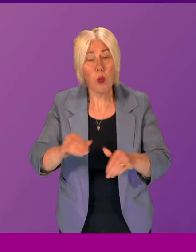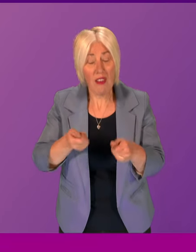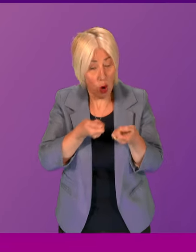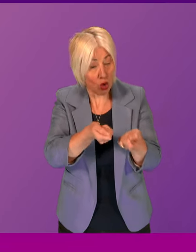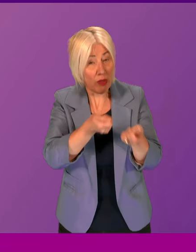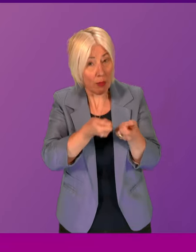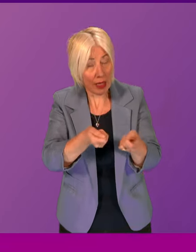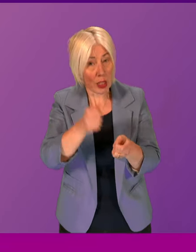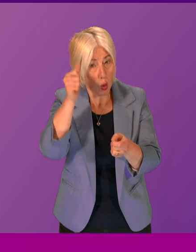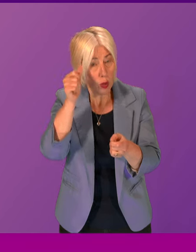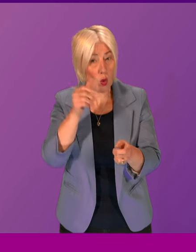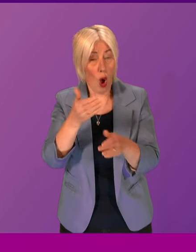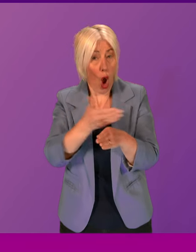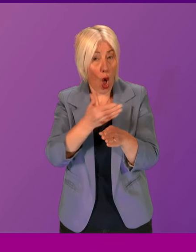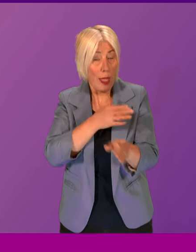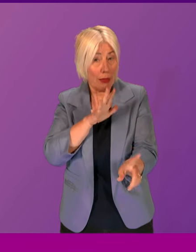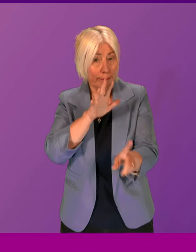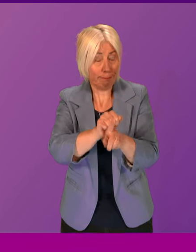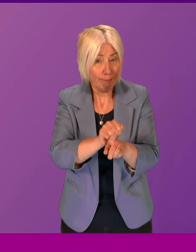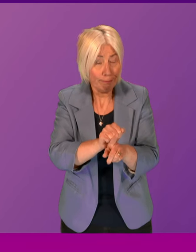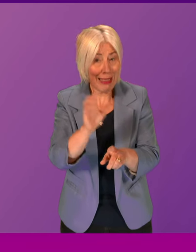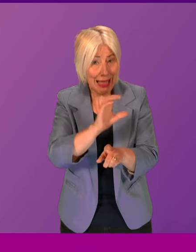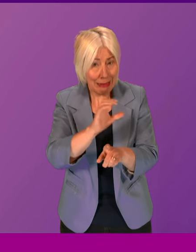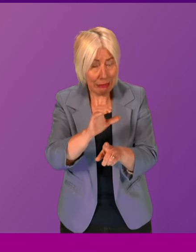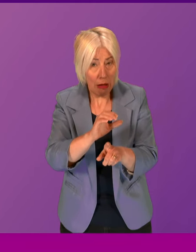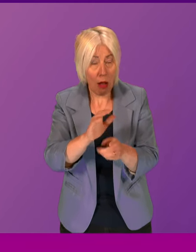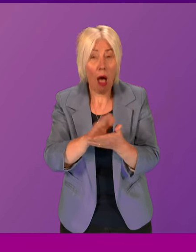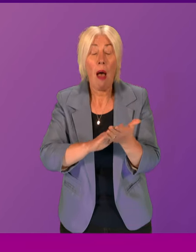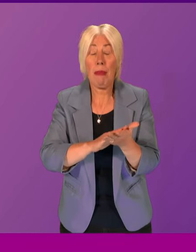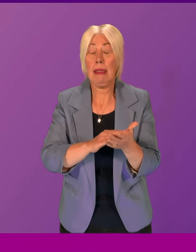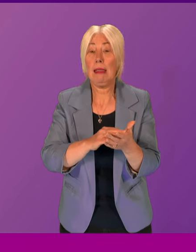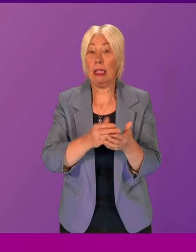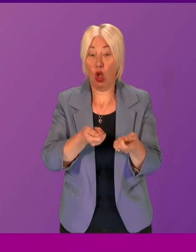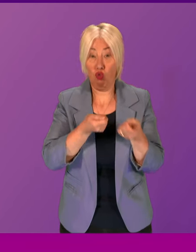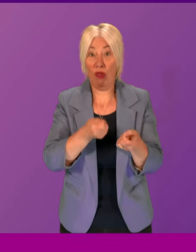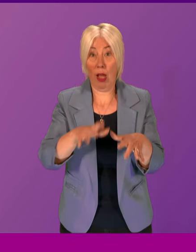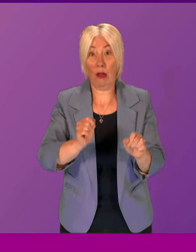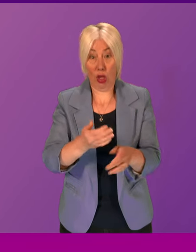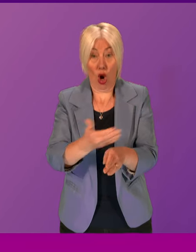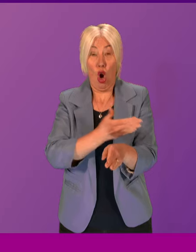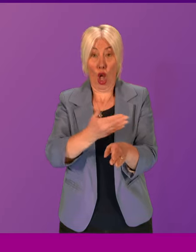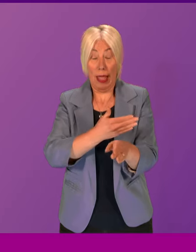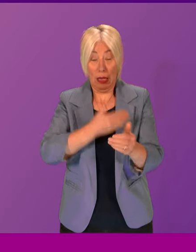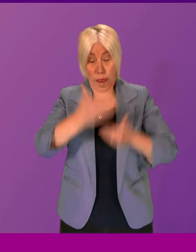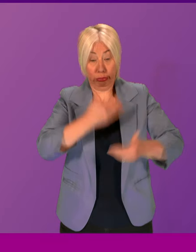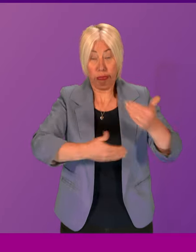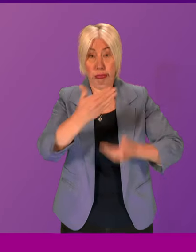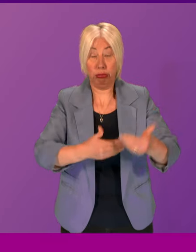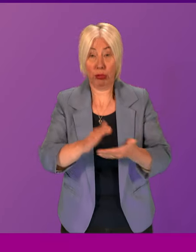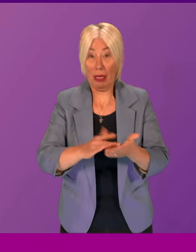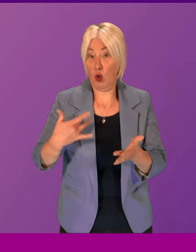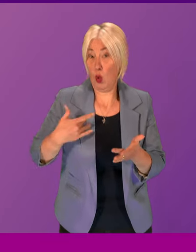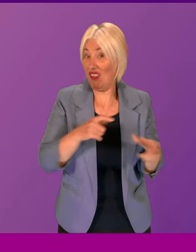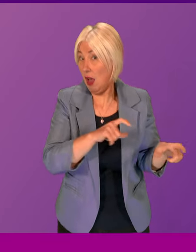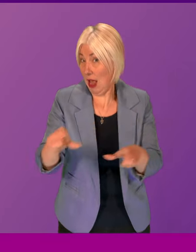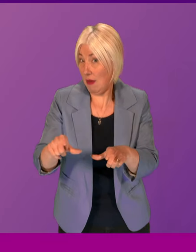know the earlier that cancer is diagnosed, the earlier that treatment begins, then the better chances in relation to survival,